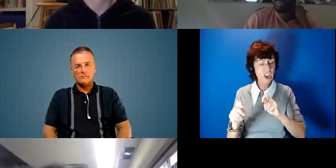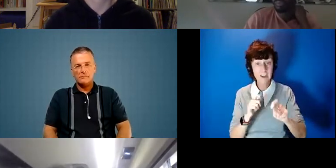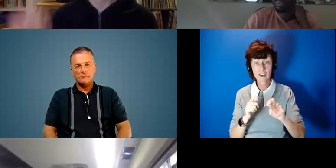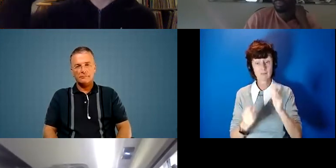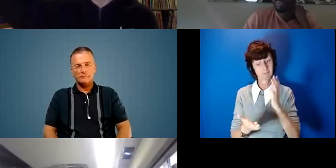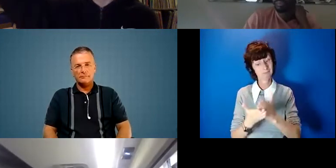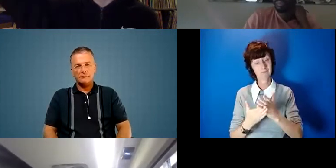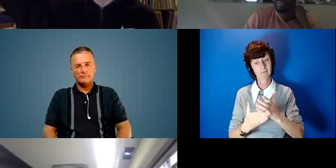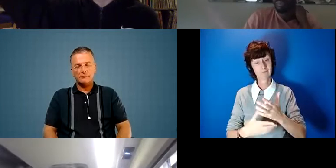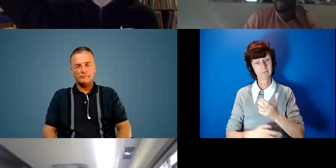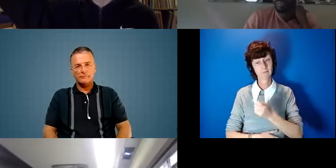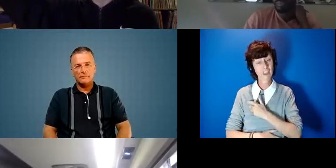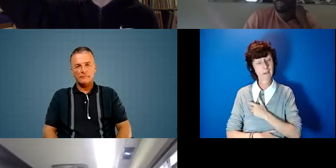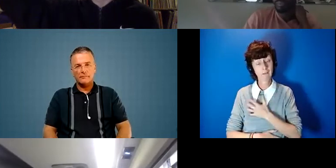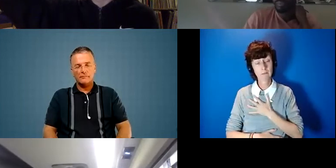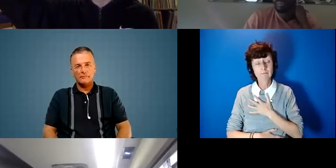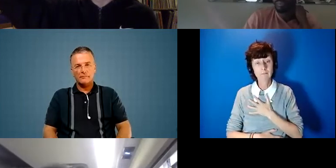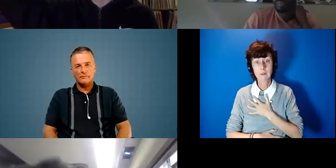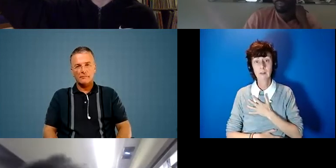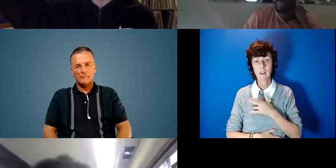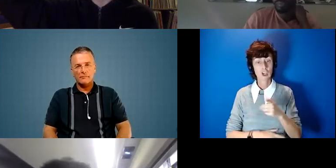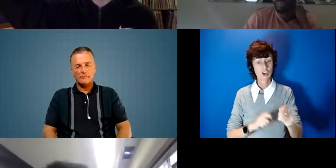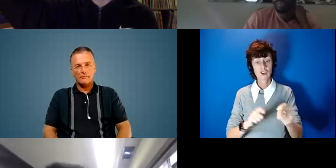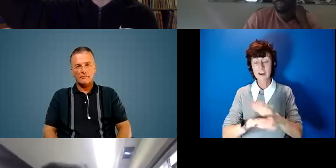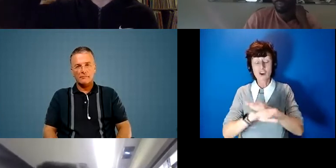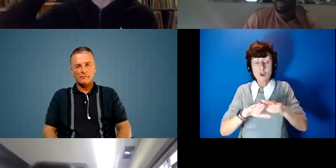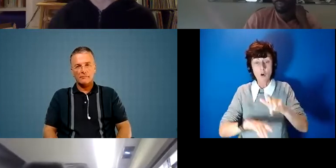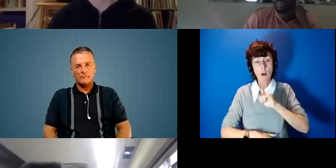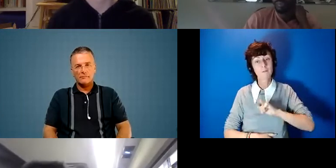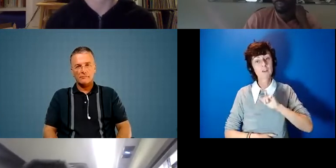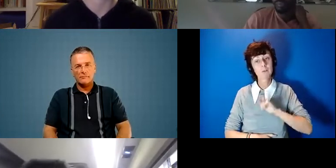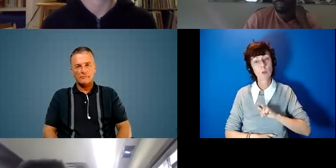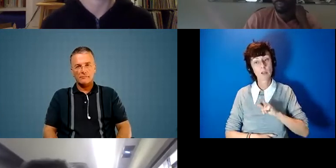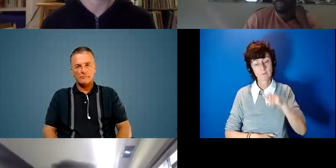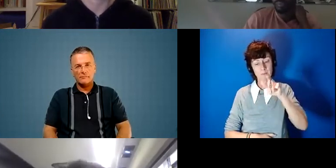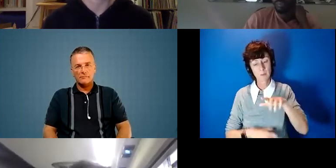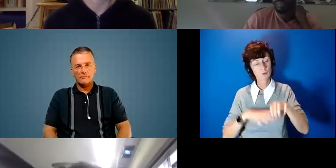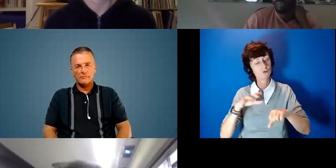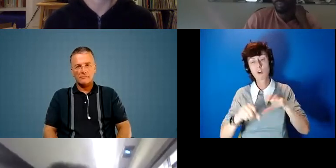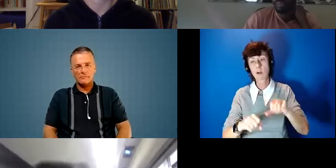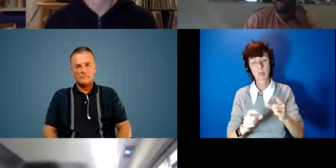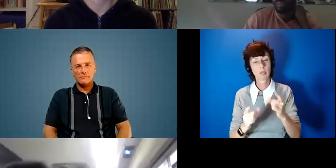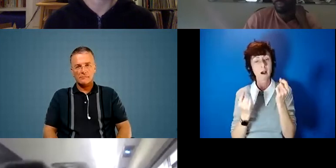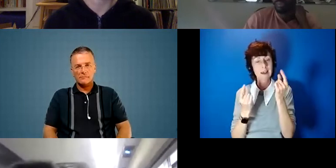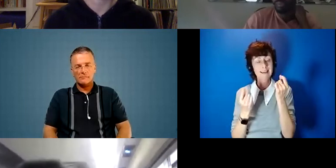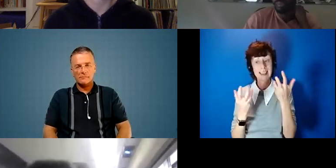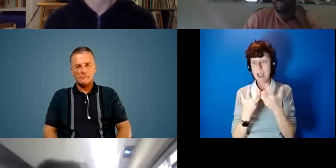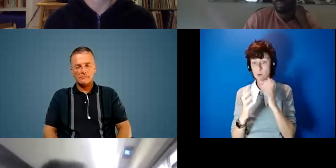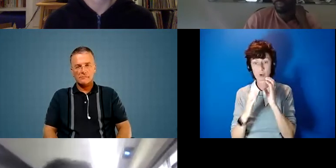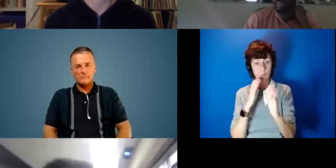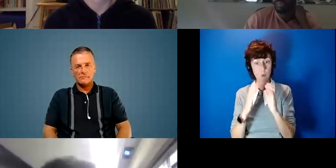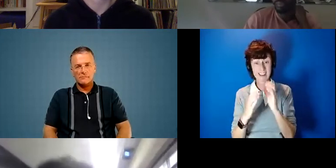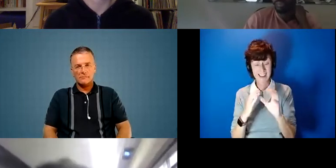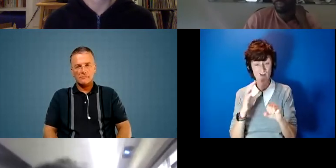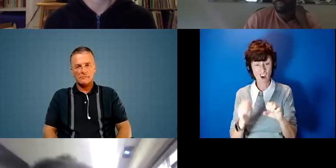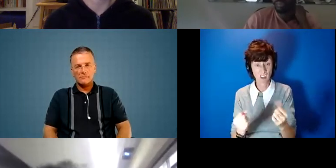people aren't change isn't necessarily going to be comfortable i think that's what people really struggle with is the idea to communicate that and i think actually instead